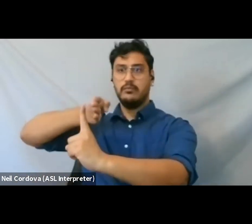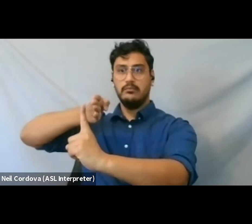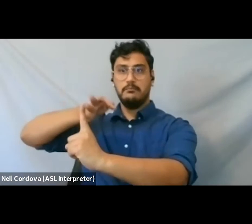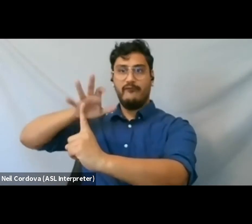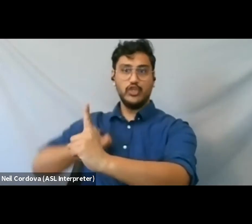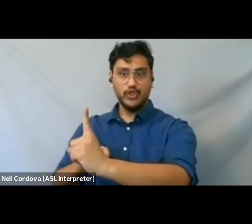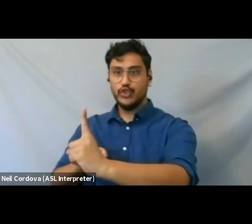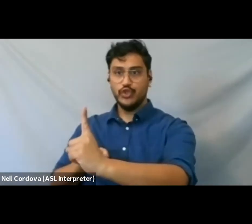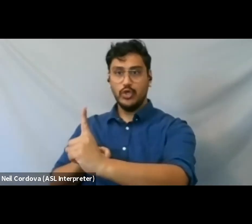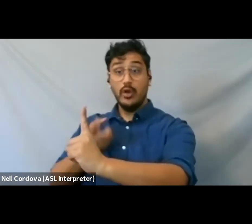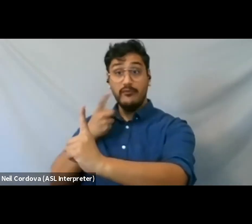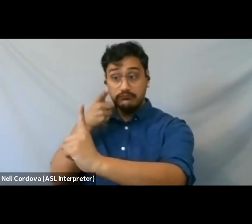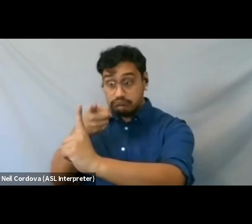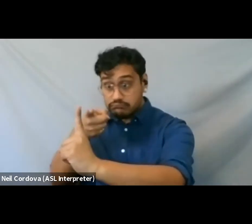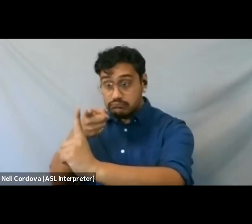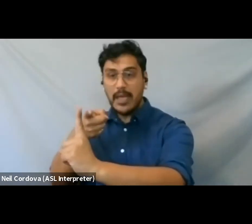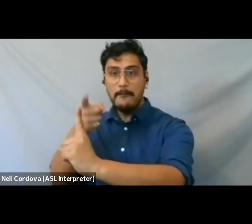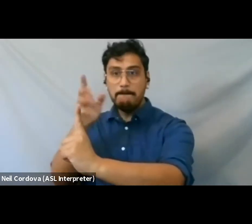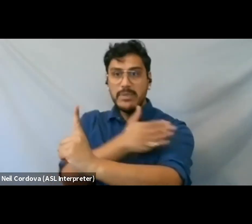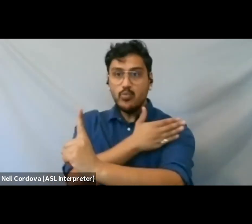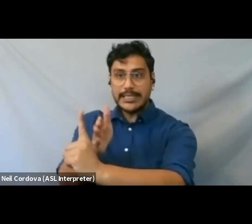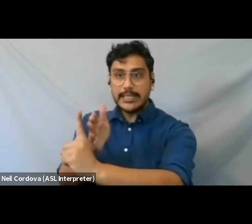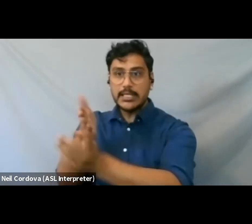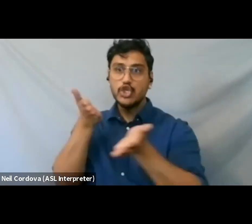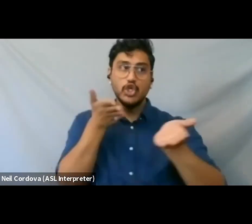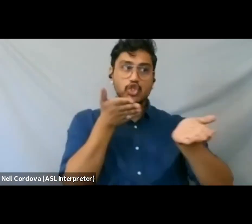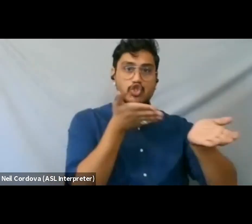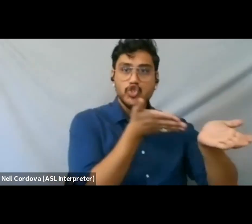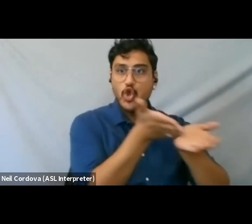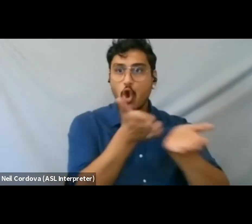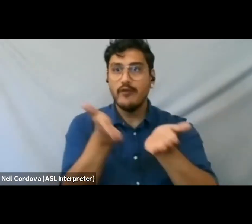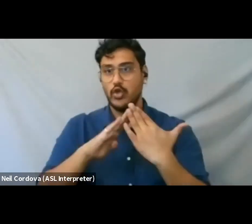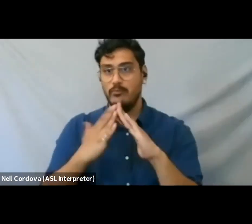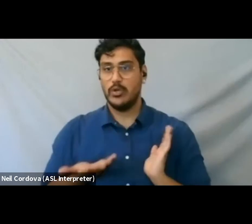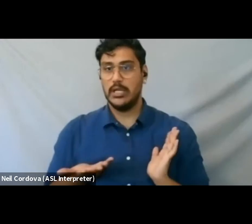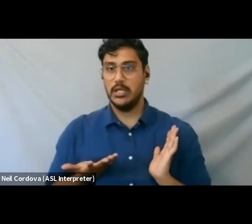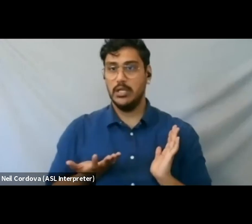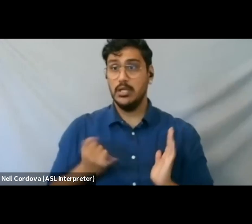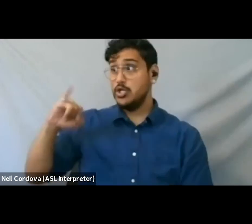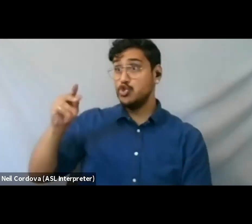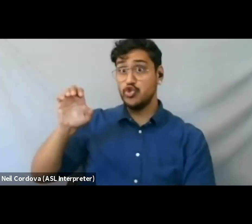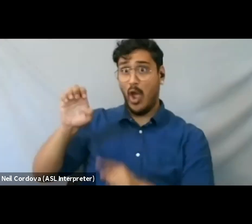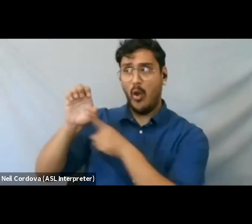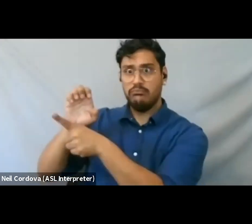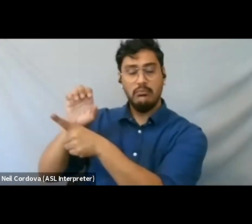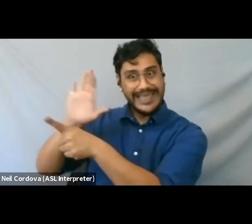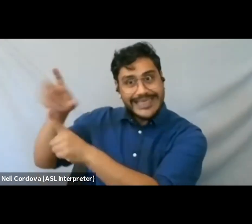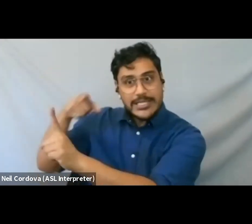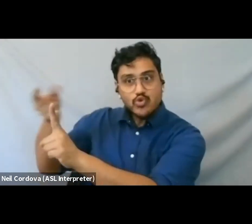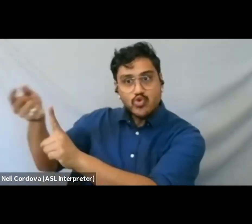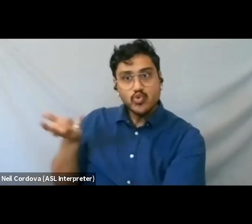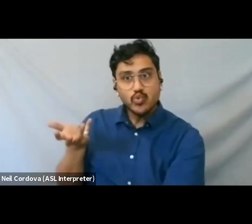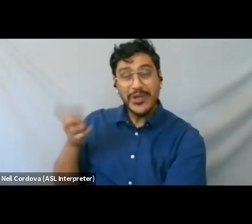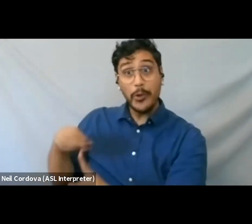to the community. That's what Joe did. That's what kept him going. And even when he started performing with his cousin,